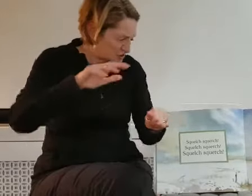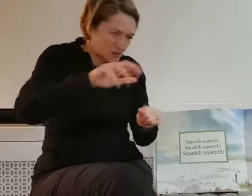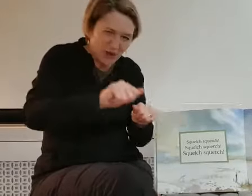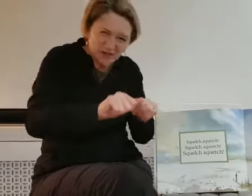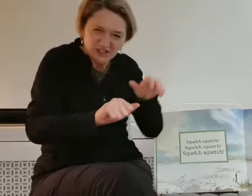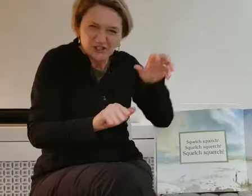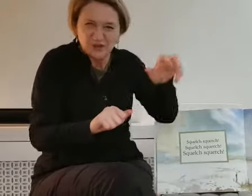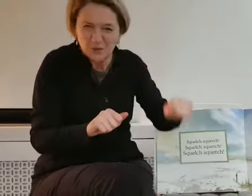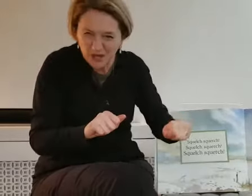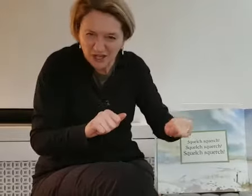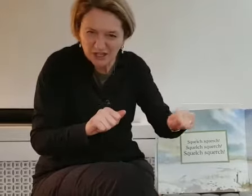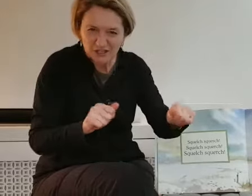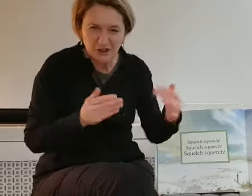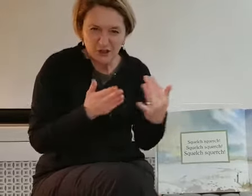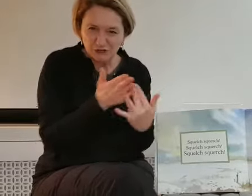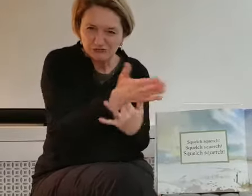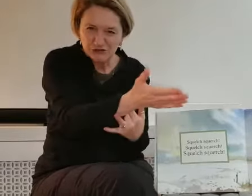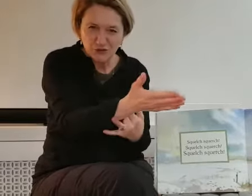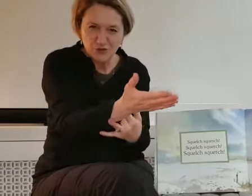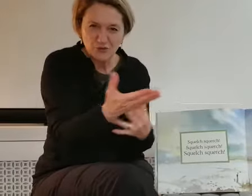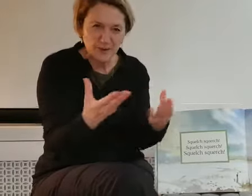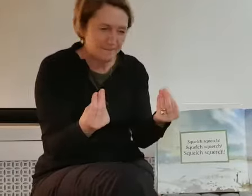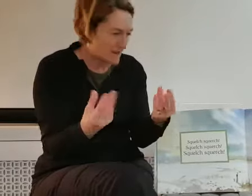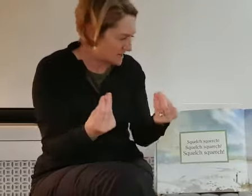squelch, squelch, squelch through the mud.